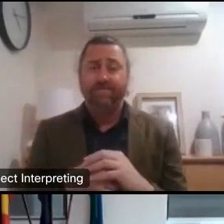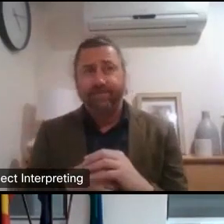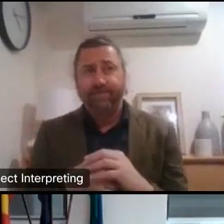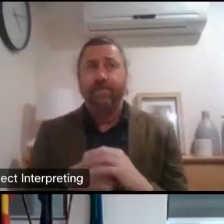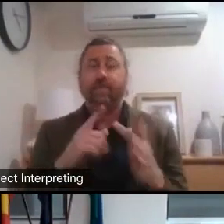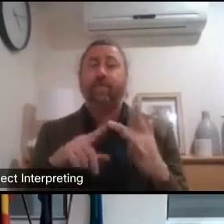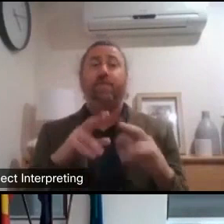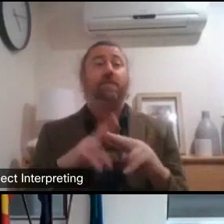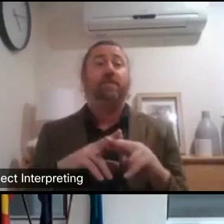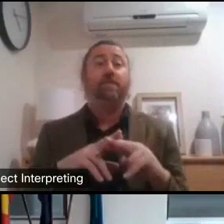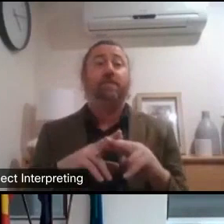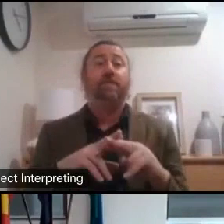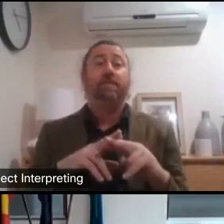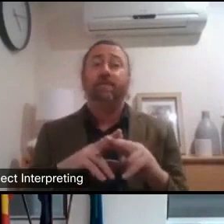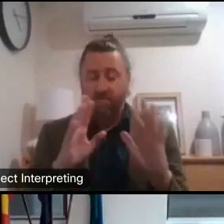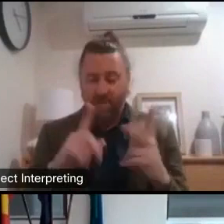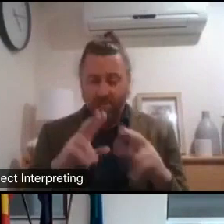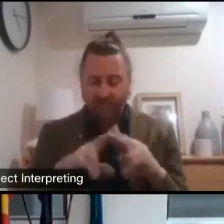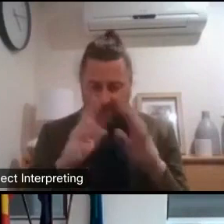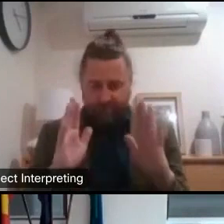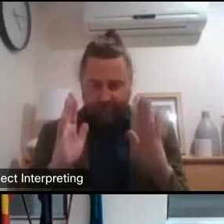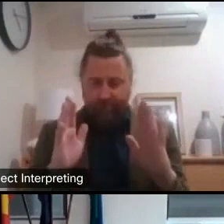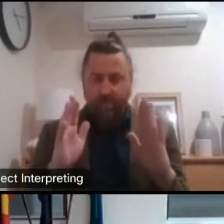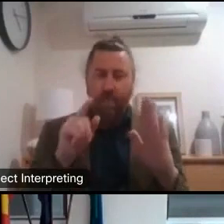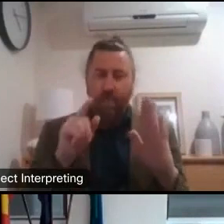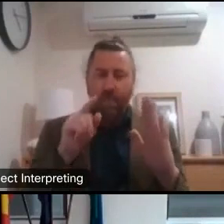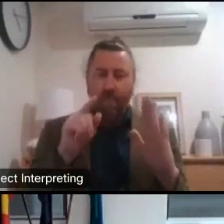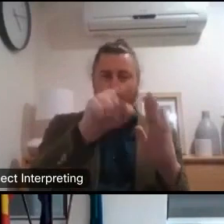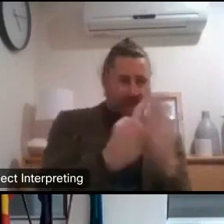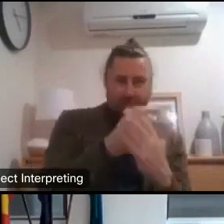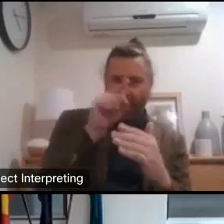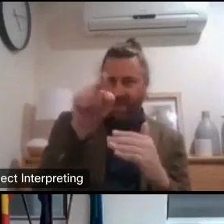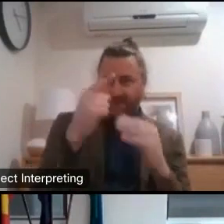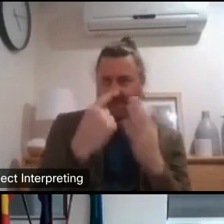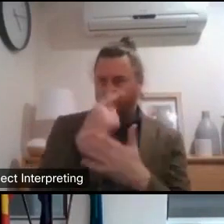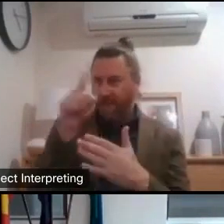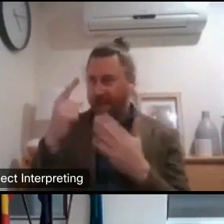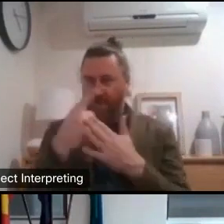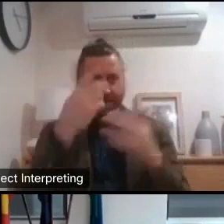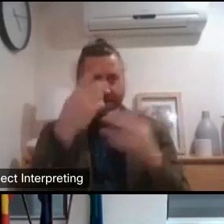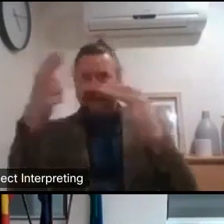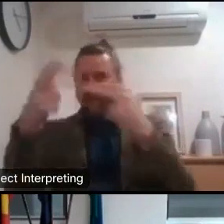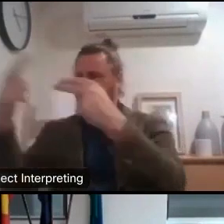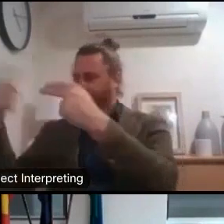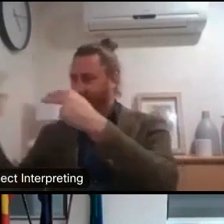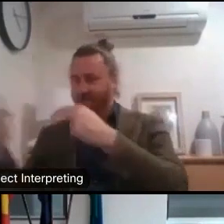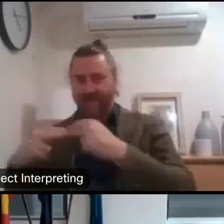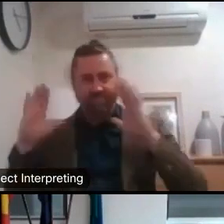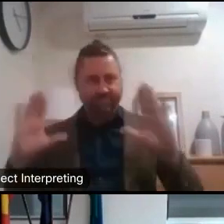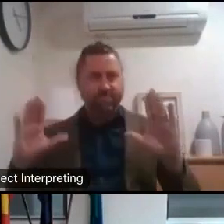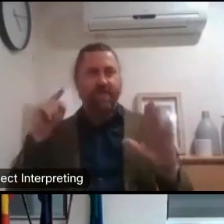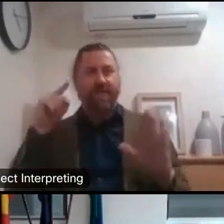we came out and just said this needs to happen that needs to happen this needs to happen you know just do this here's the solutions